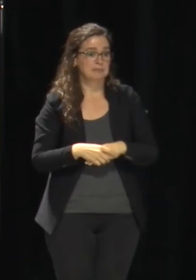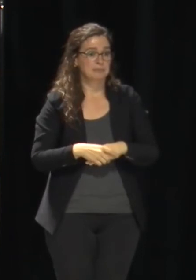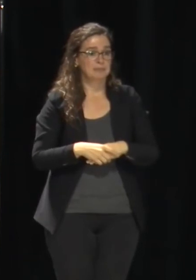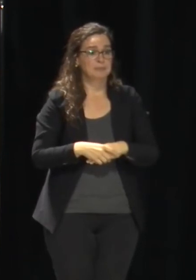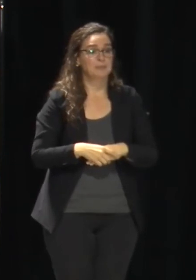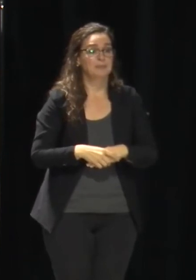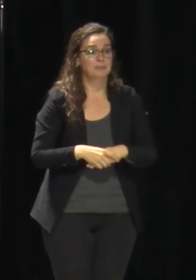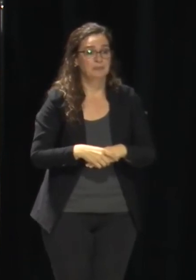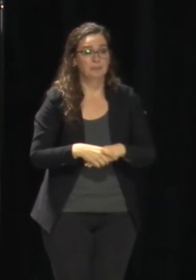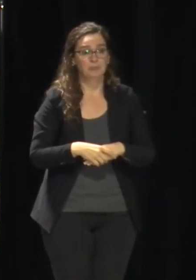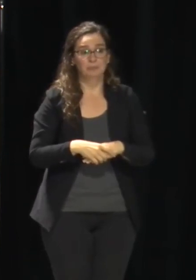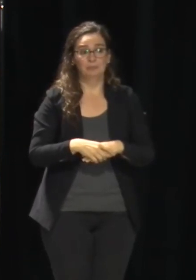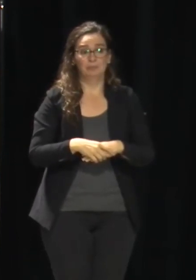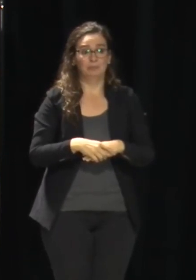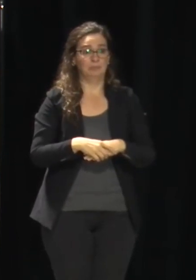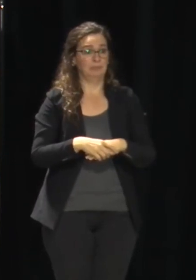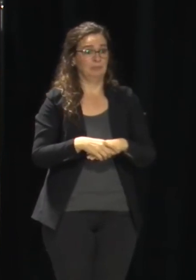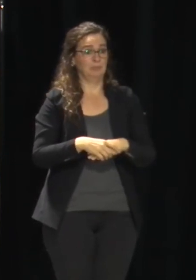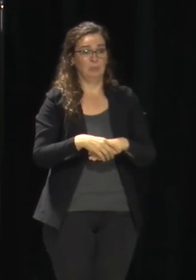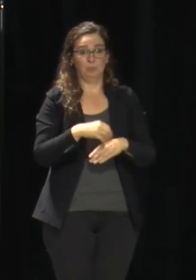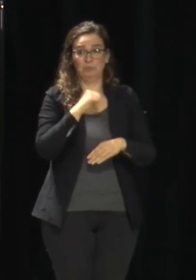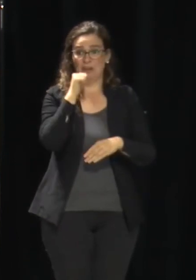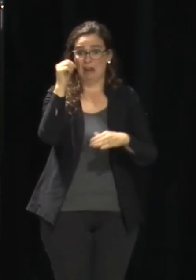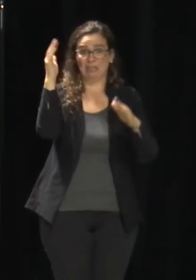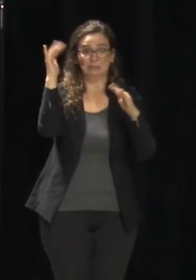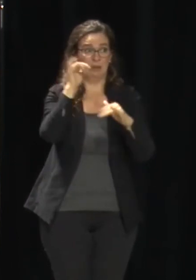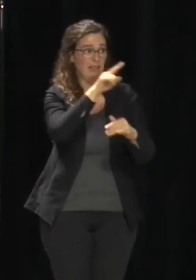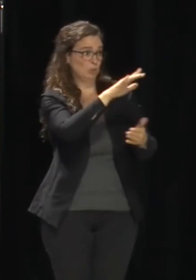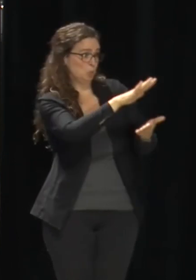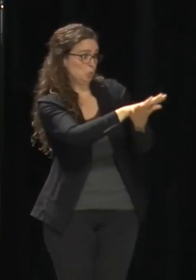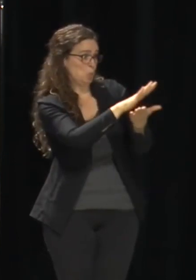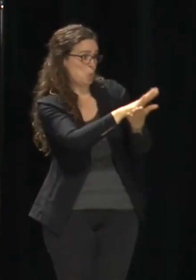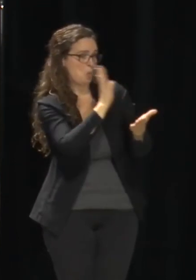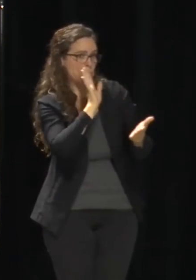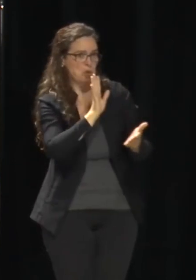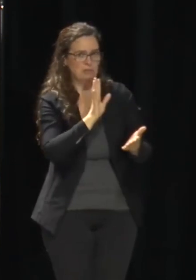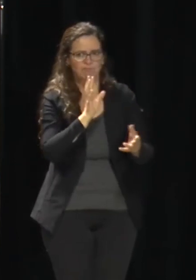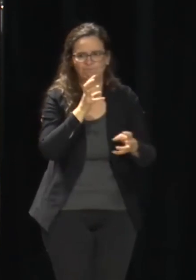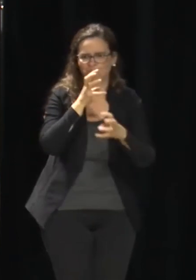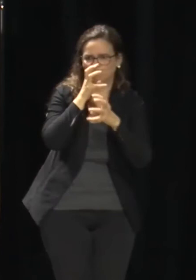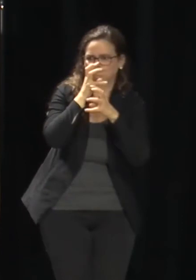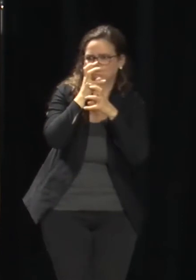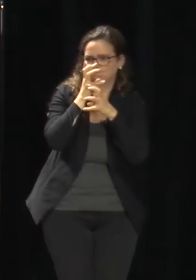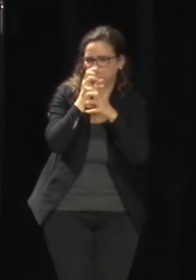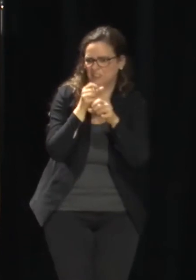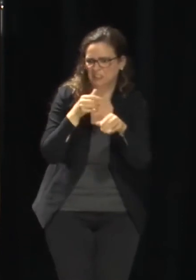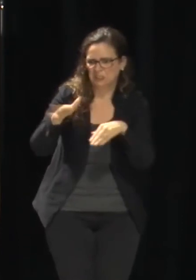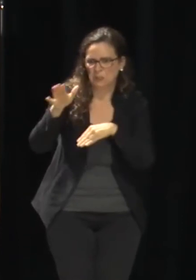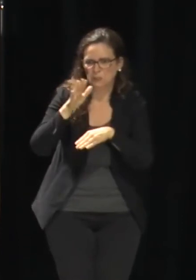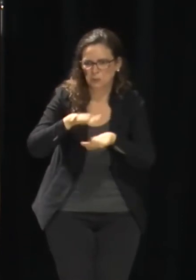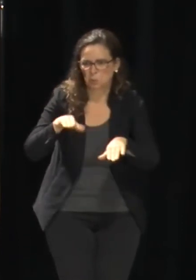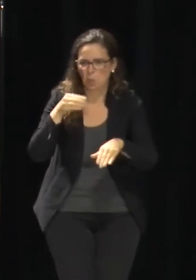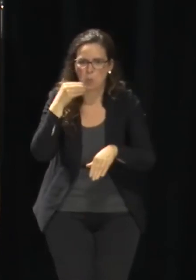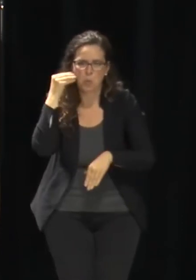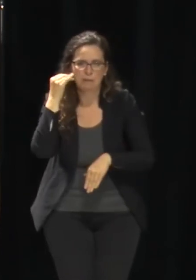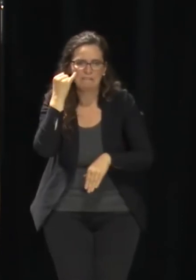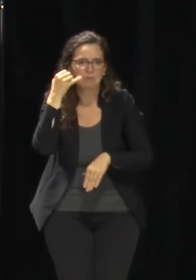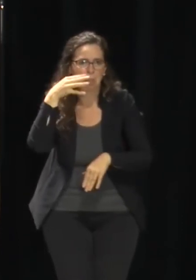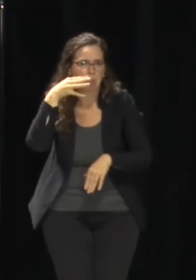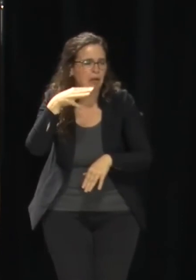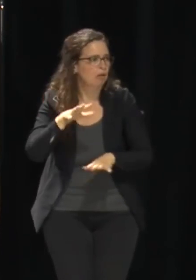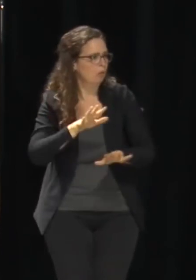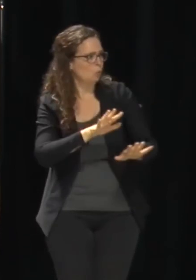what we thought was going to happen in week one. So now we have to upgrade the infrastructure, streamline